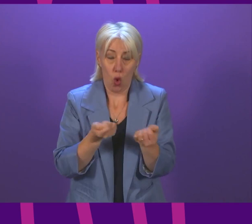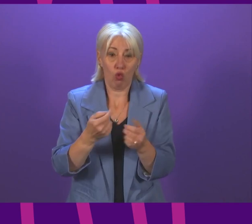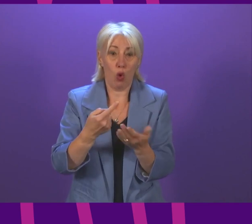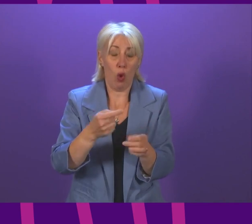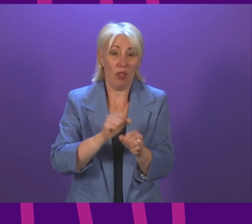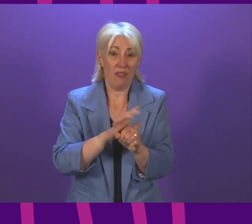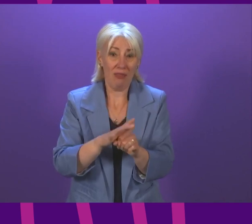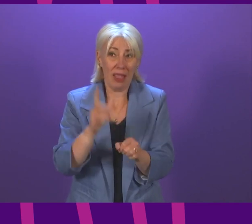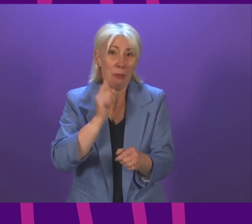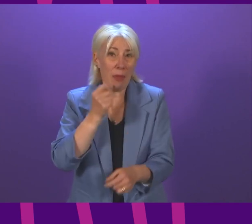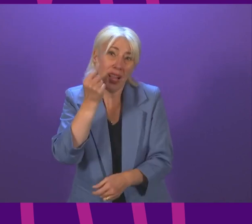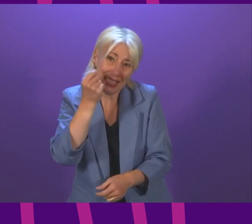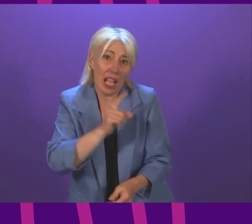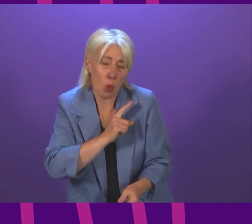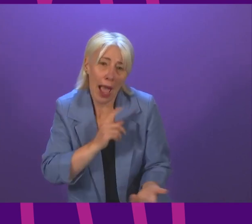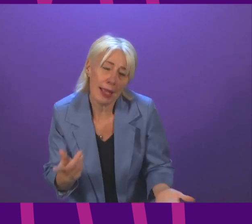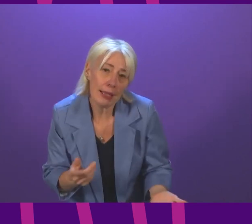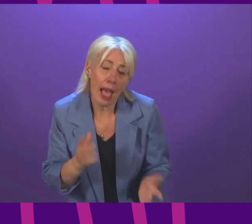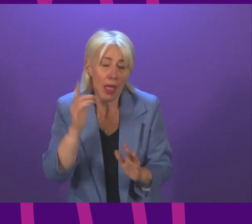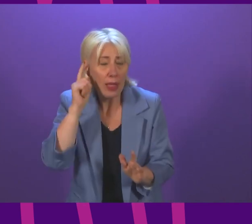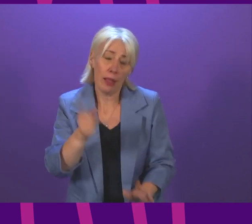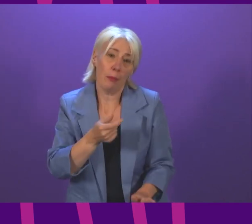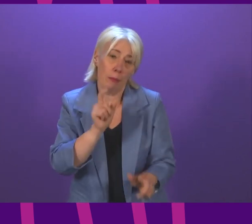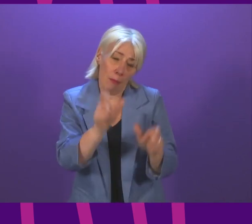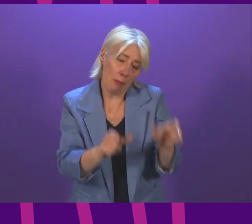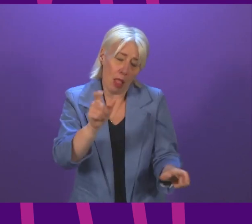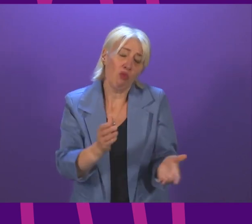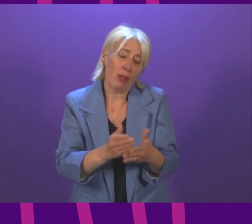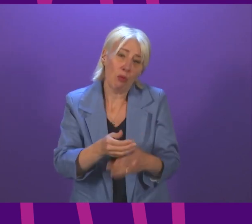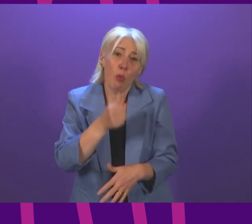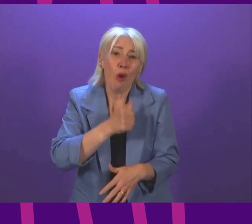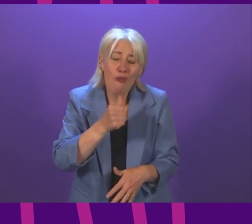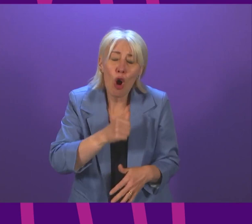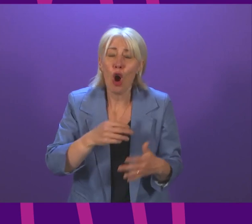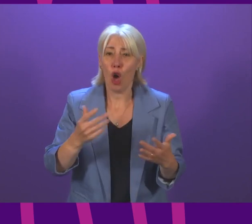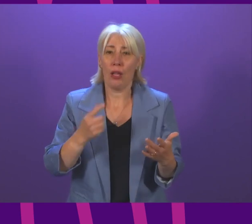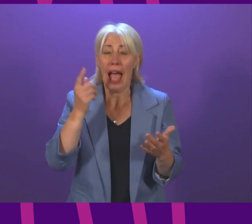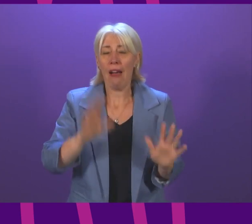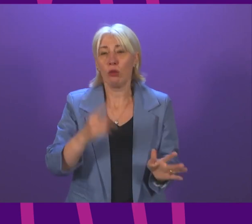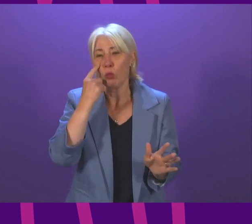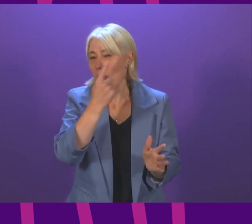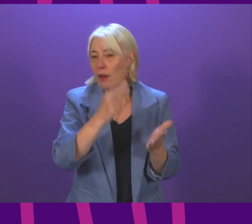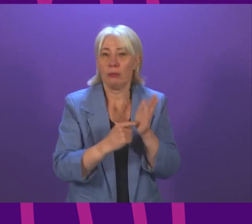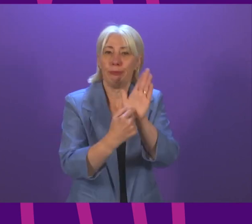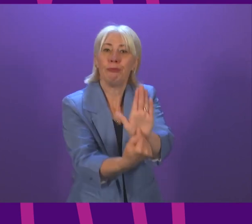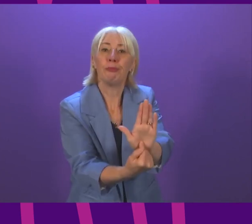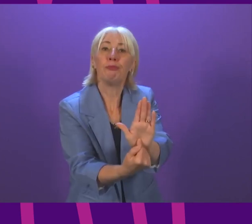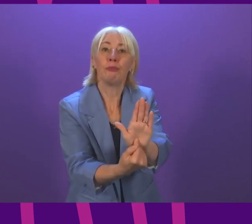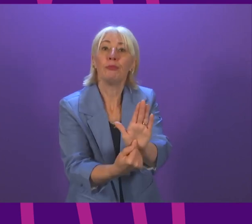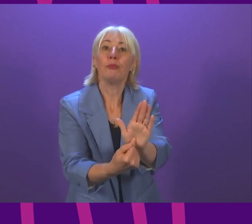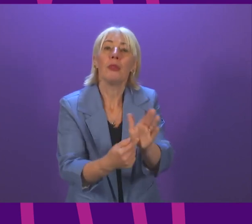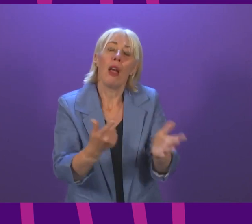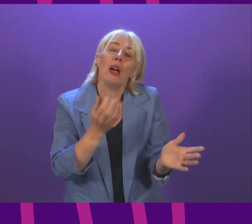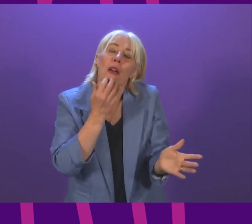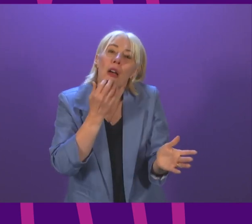reasons for these measures. And actually, we'd prefer a situation where people are being asked to show proof of vaccination than a situation where